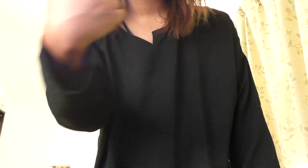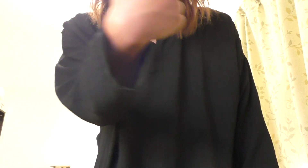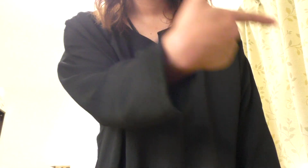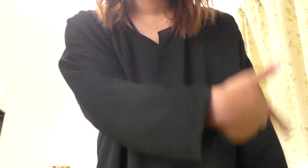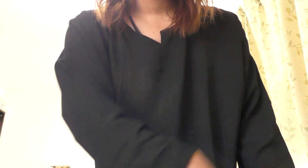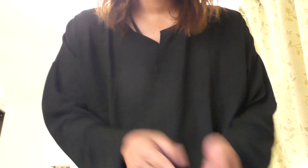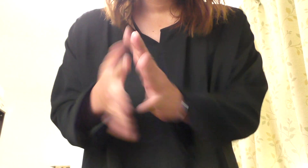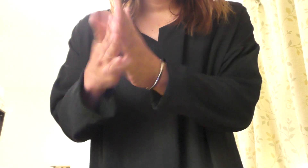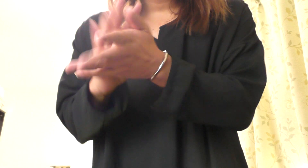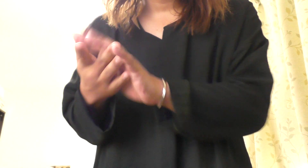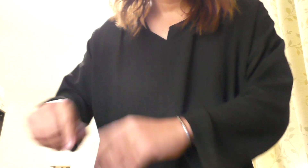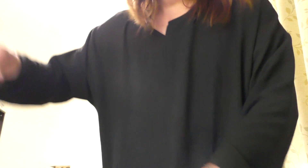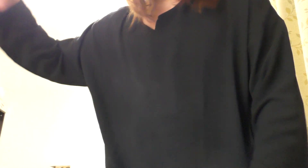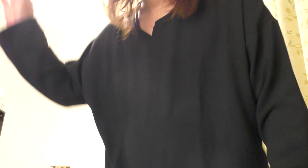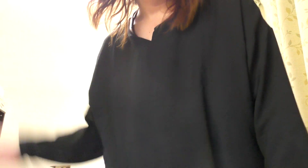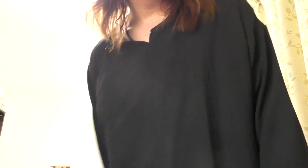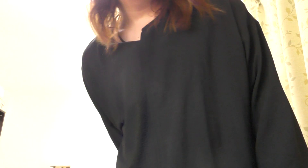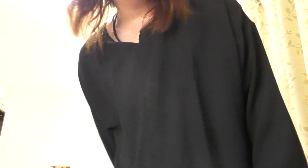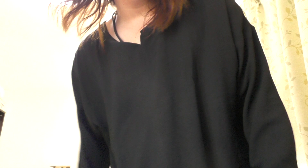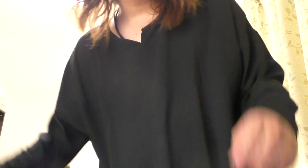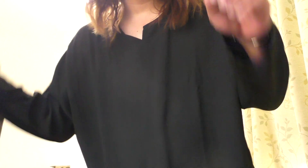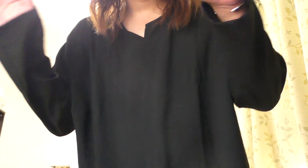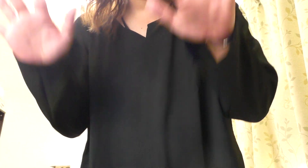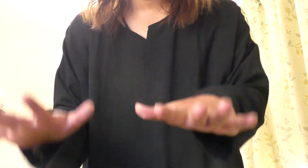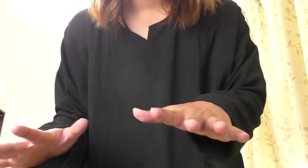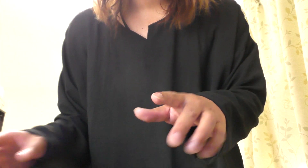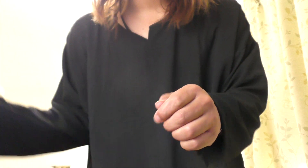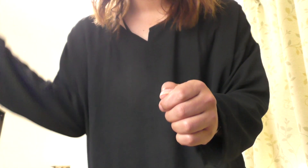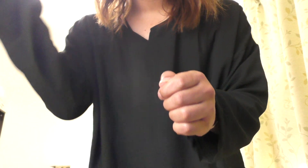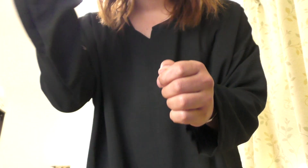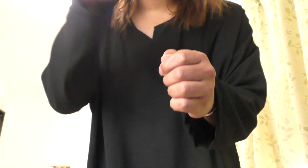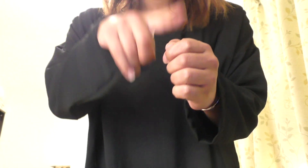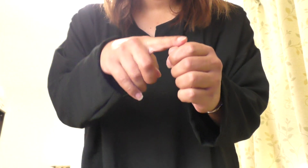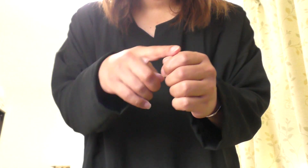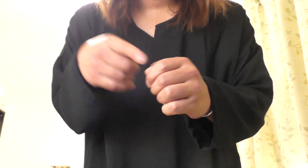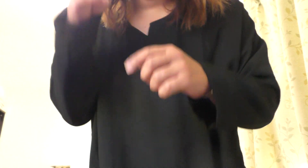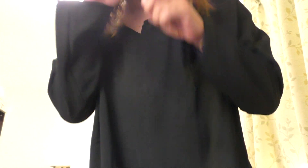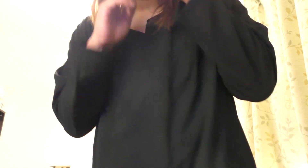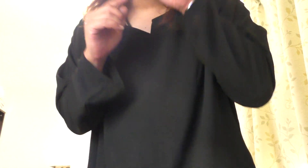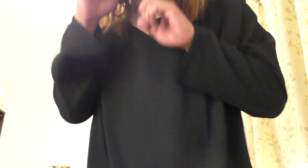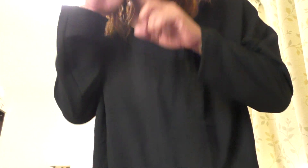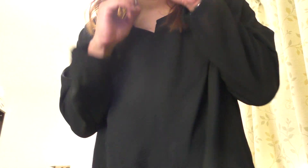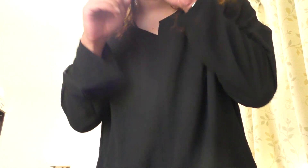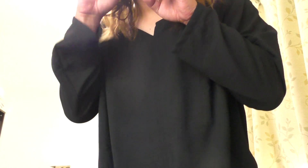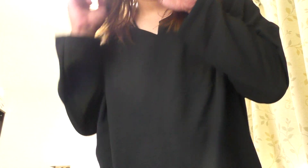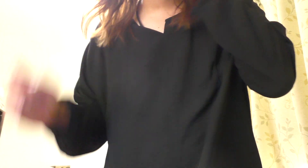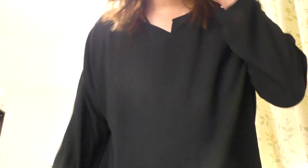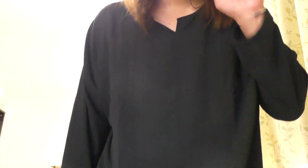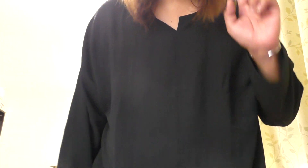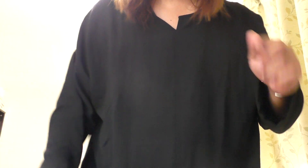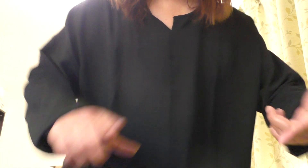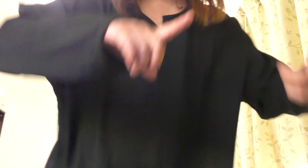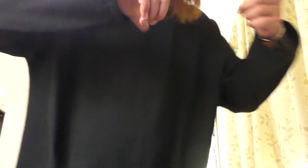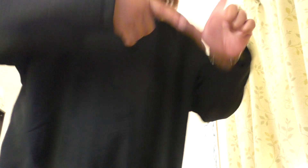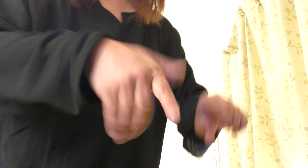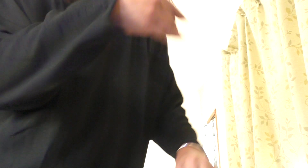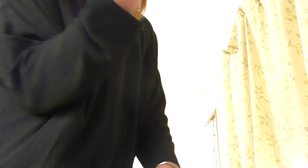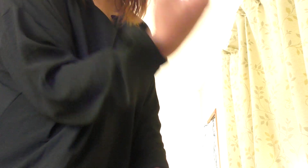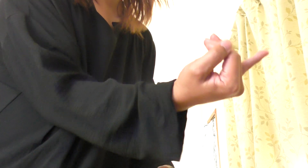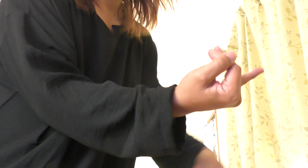day you gave it away This year, deceiving from tears I gave it to